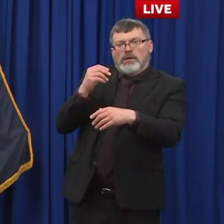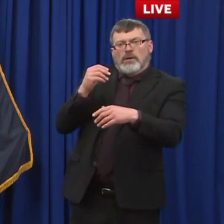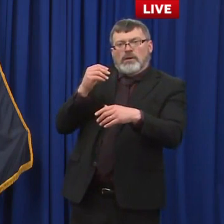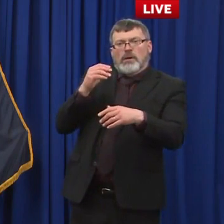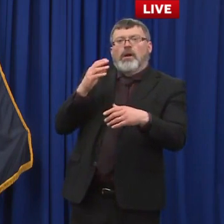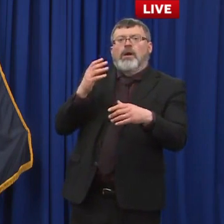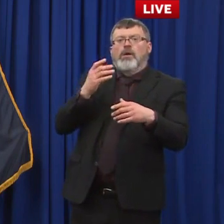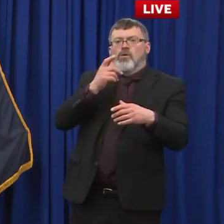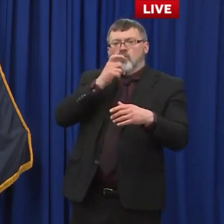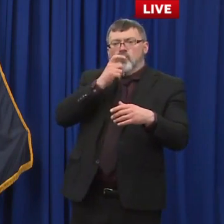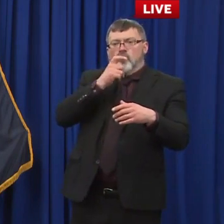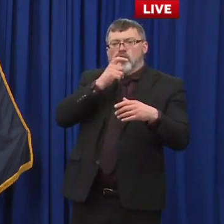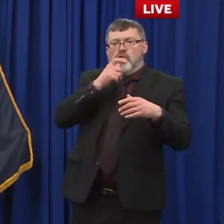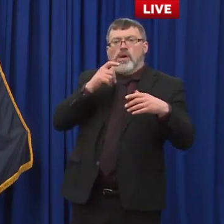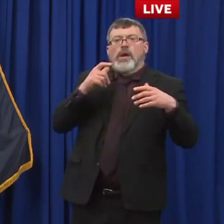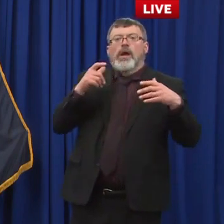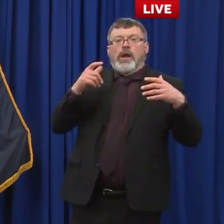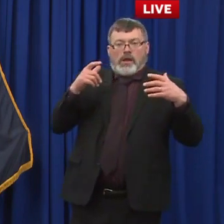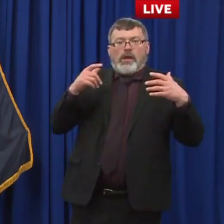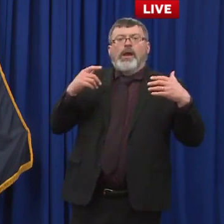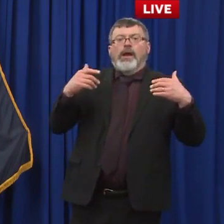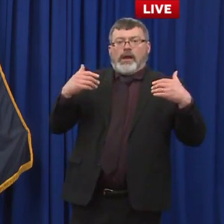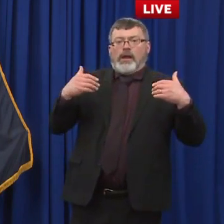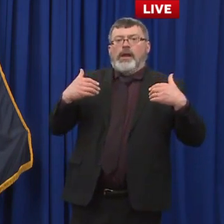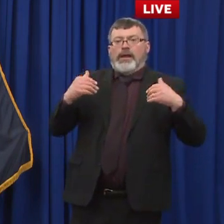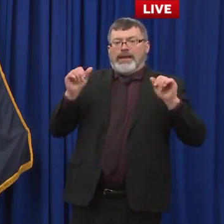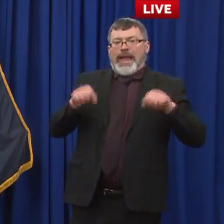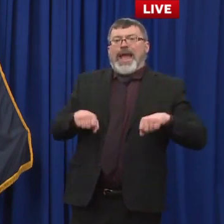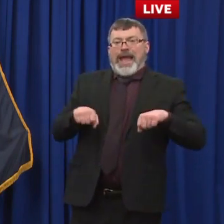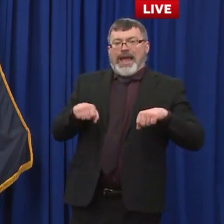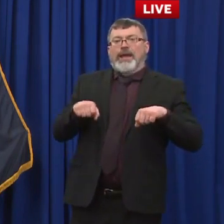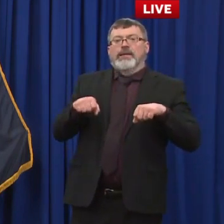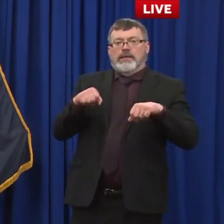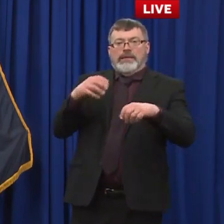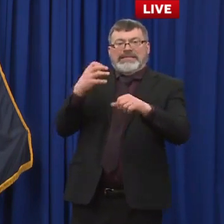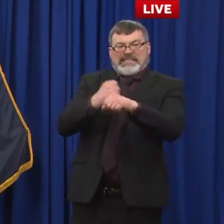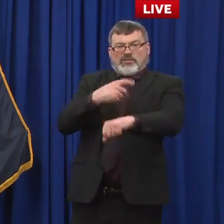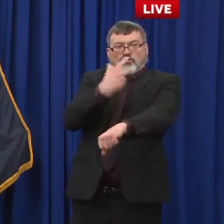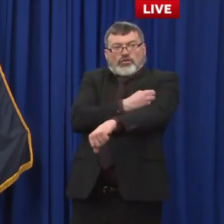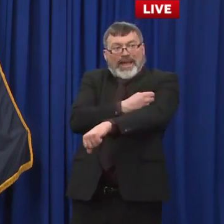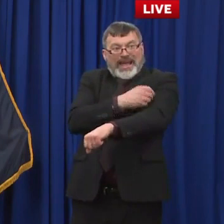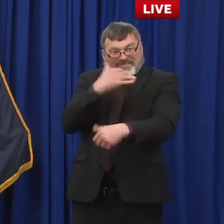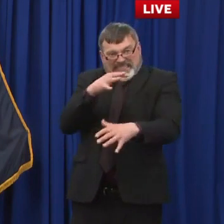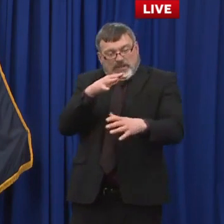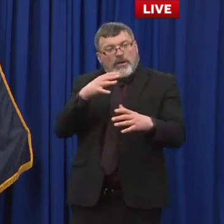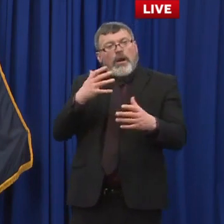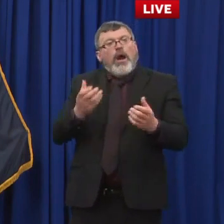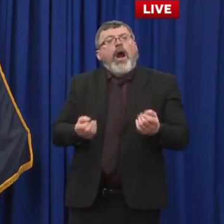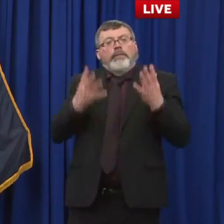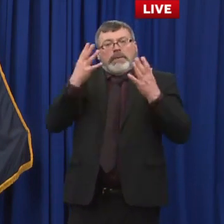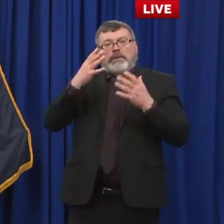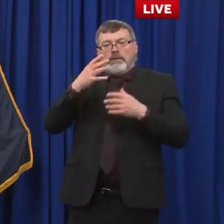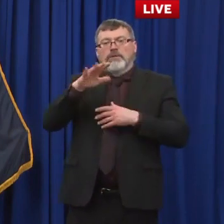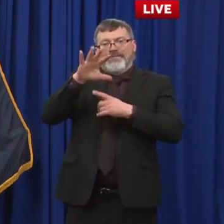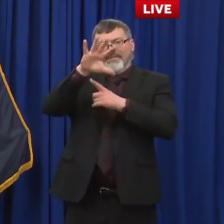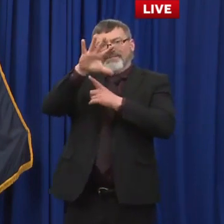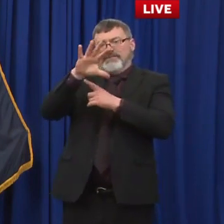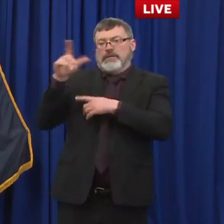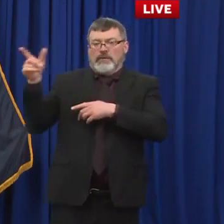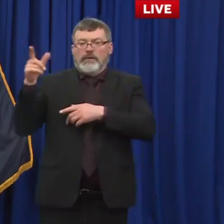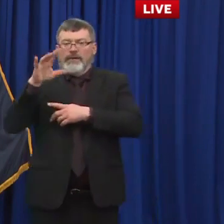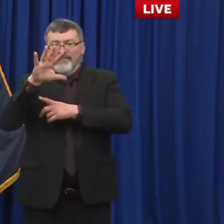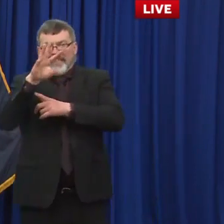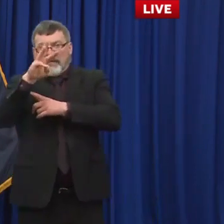correct? Yes, they've actually had a needle in the arm, so to say, correct? The CDC put out a map of talking about estimated vaccine